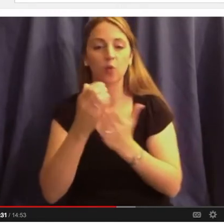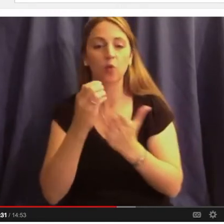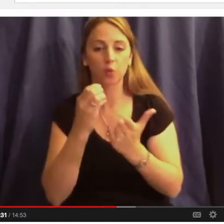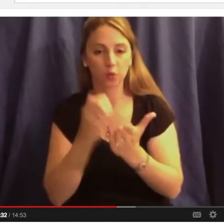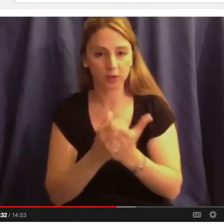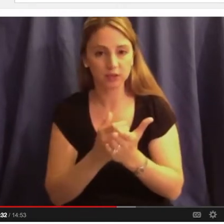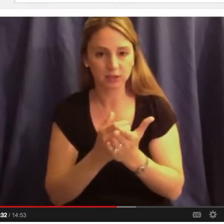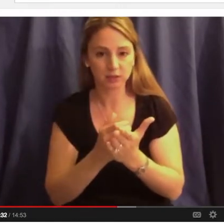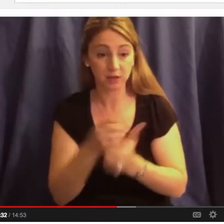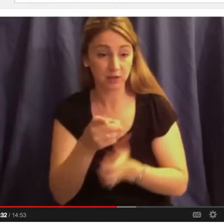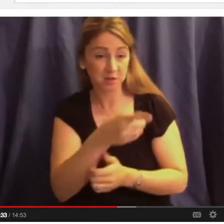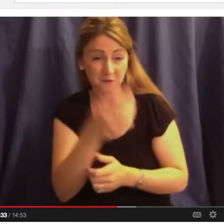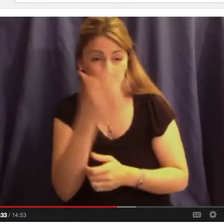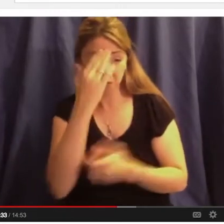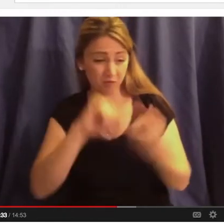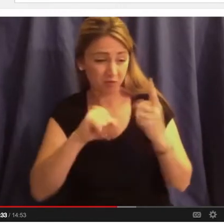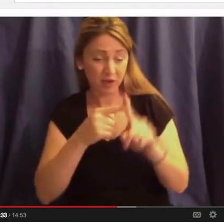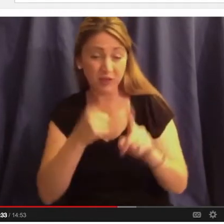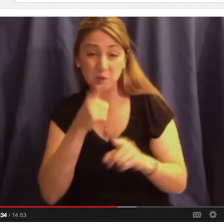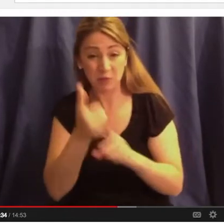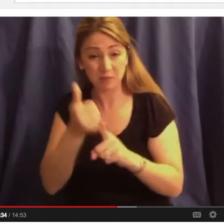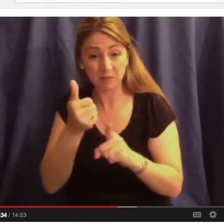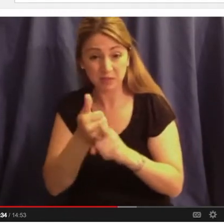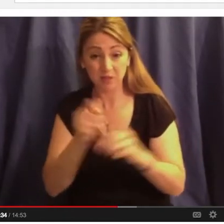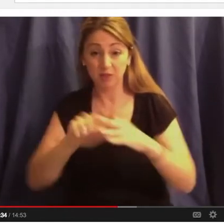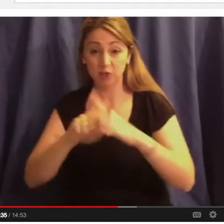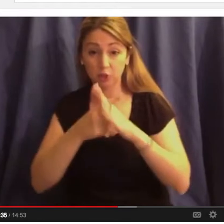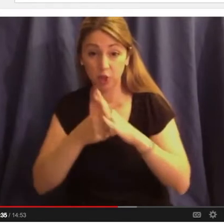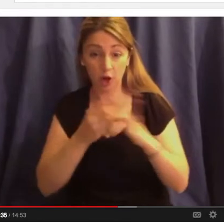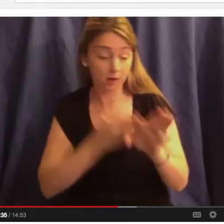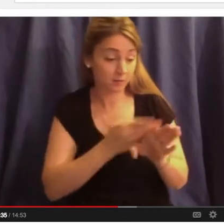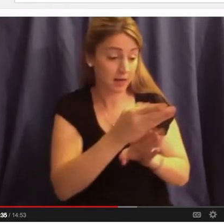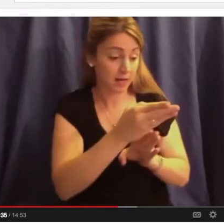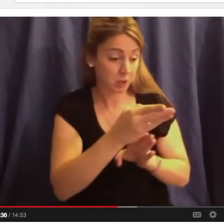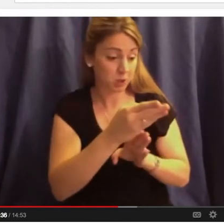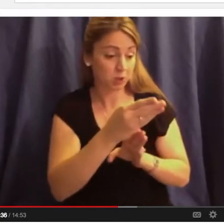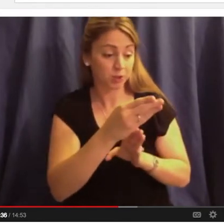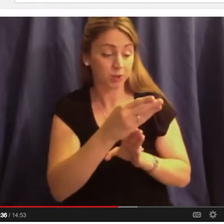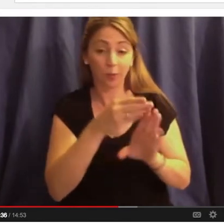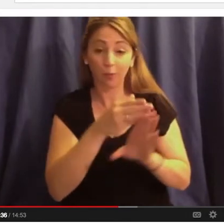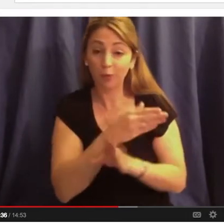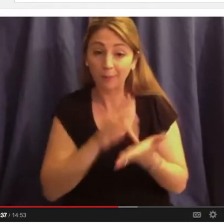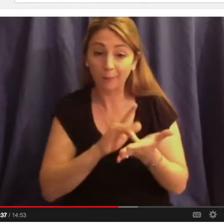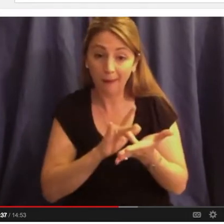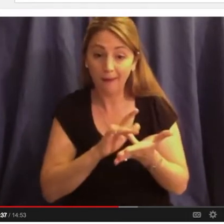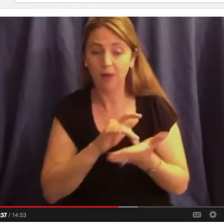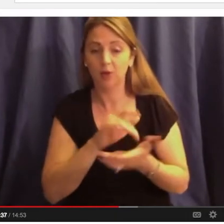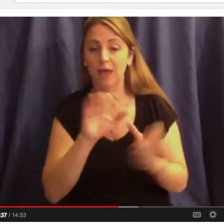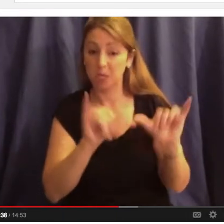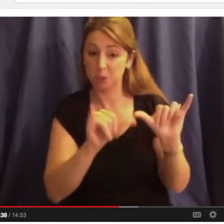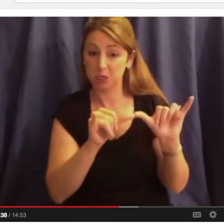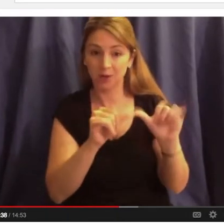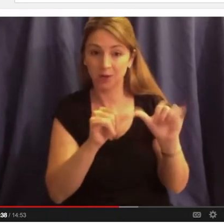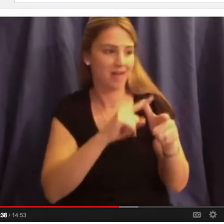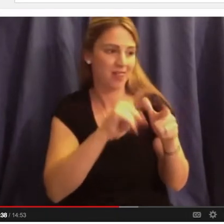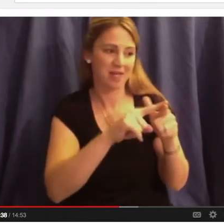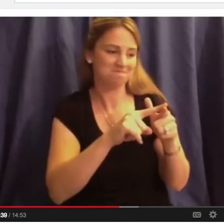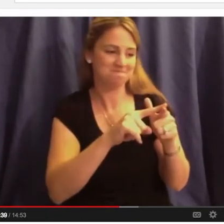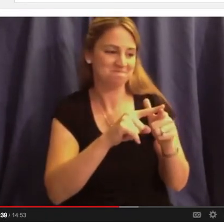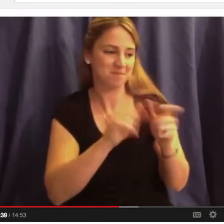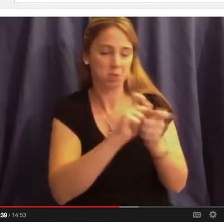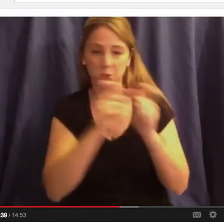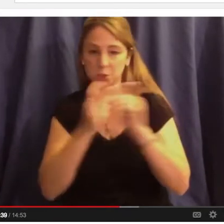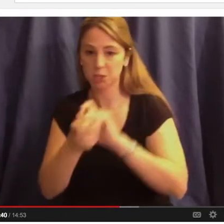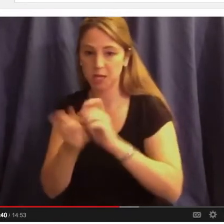audience know somebody who started off in pre-med or engineering and changed their majors within a year or two? It's an American challenge. Half of you in the room. I know. I know. I know.